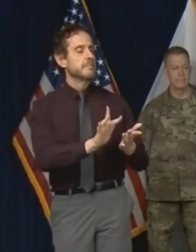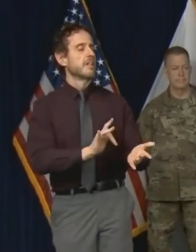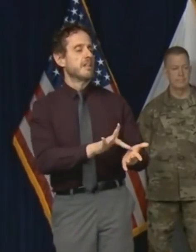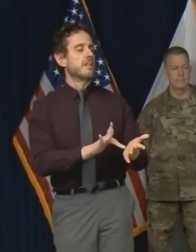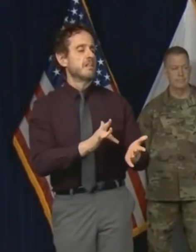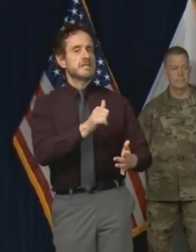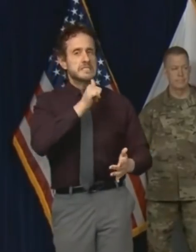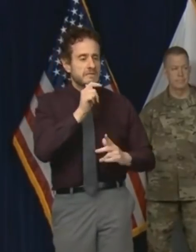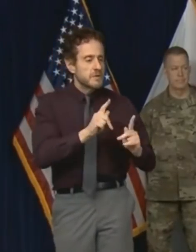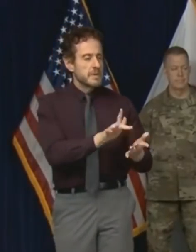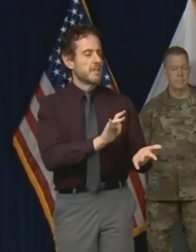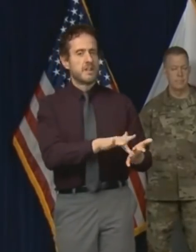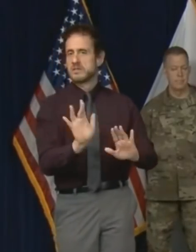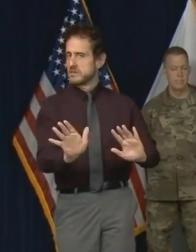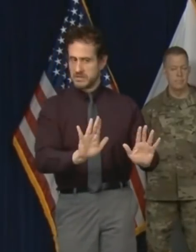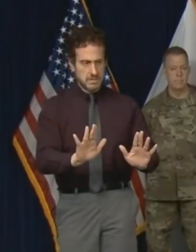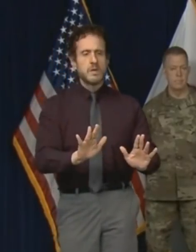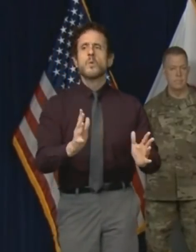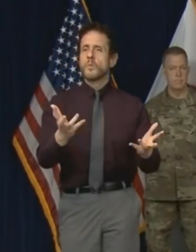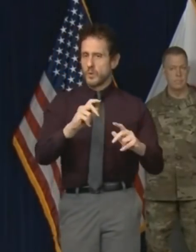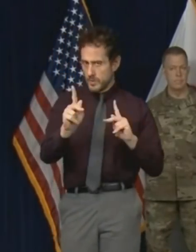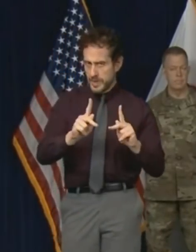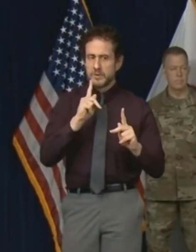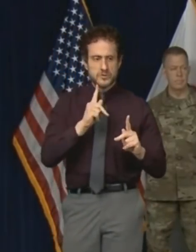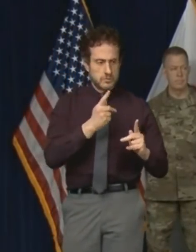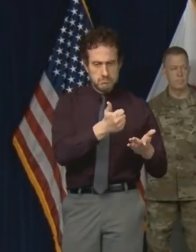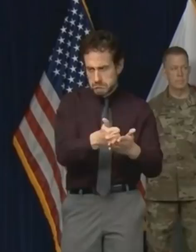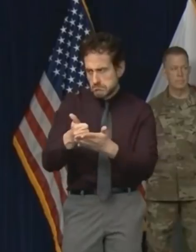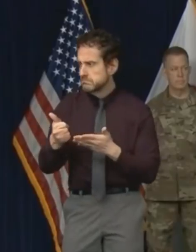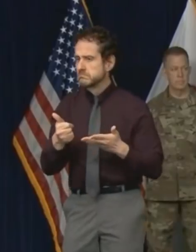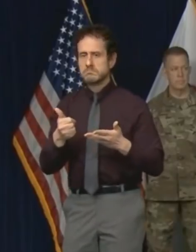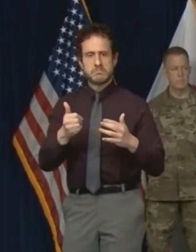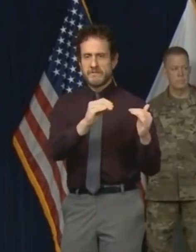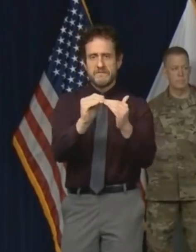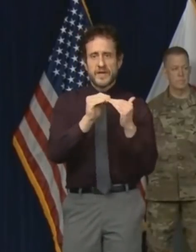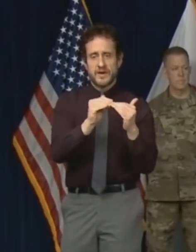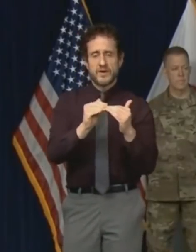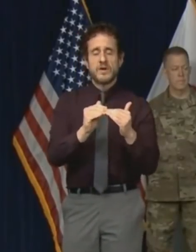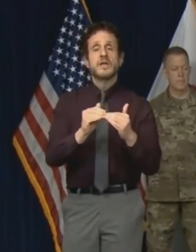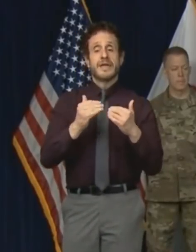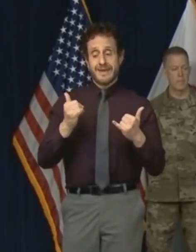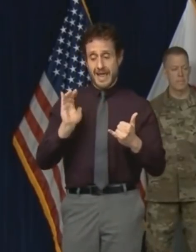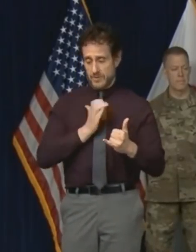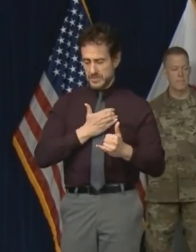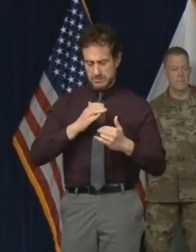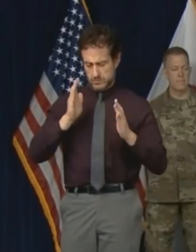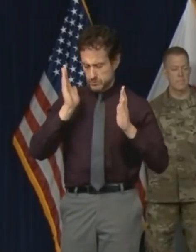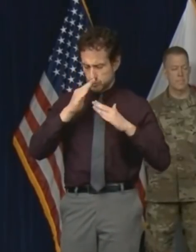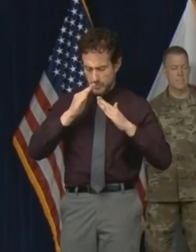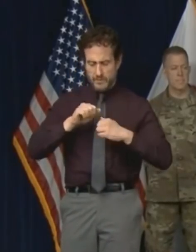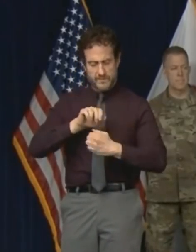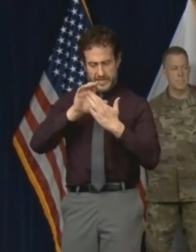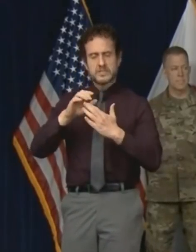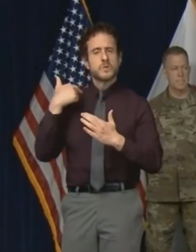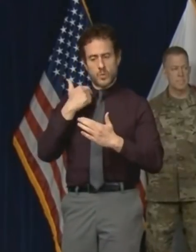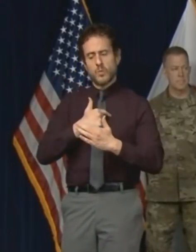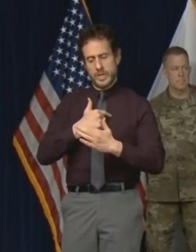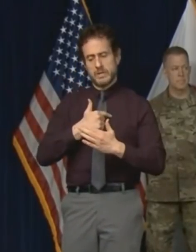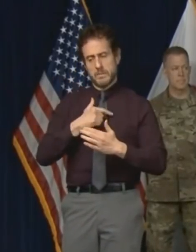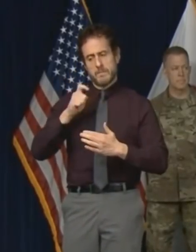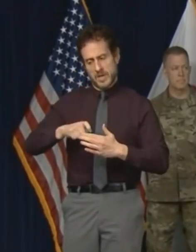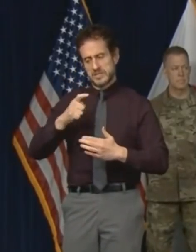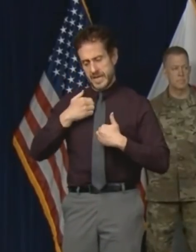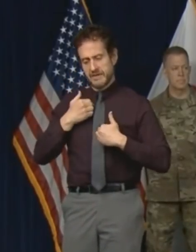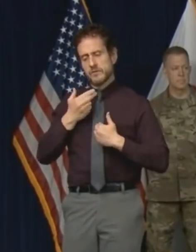It's during our most trying moments that our resolve is truly tested. Our moral character as a state is